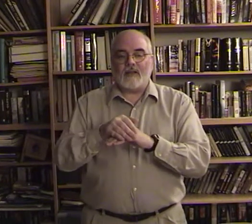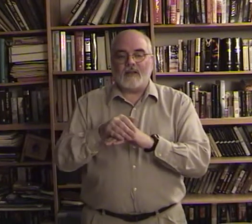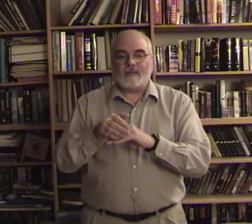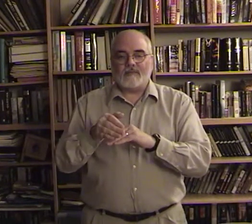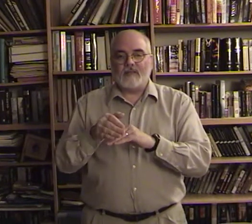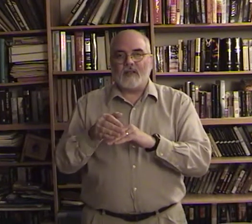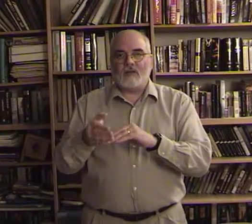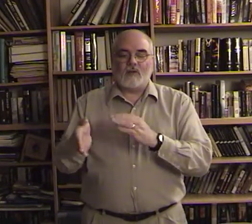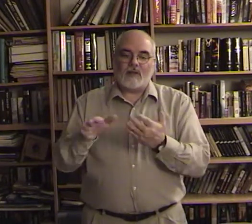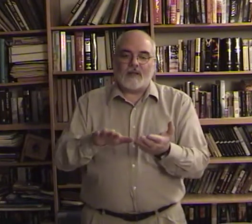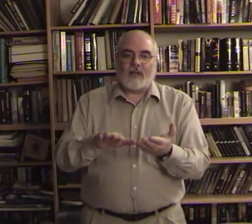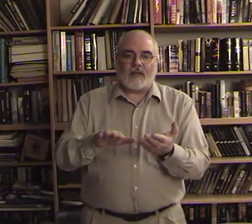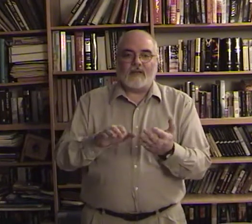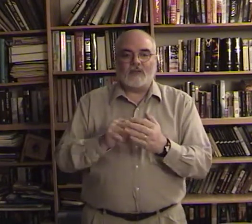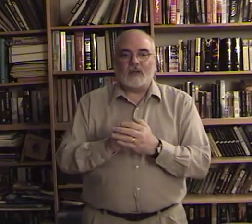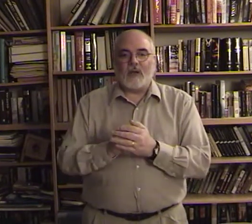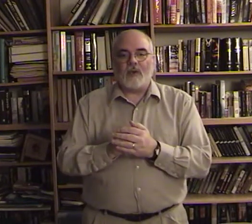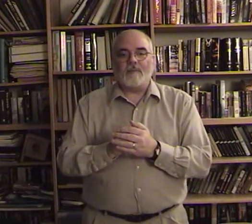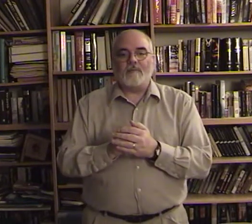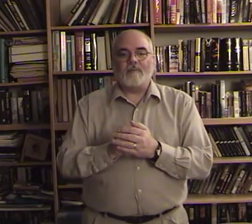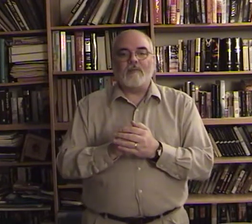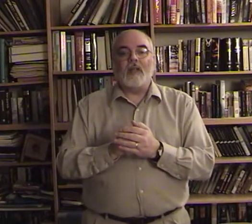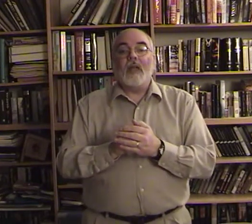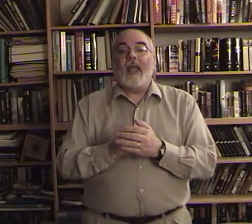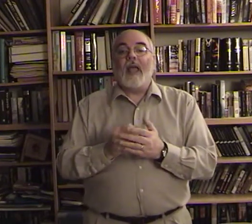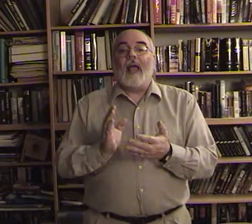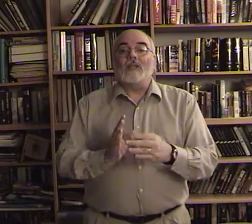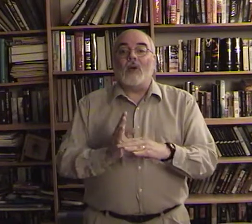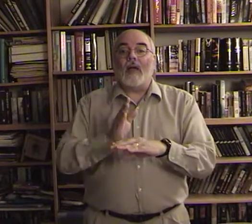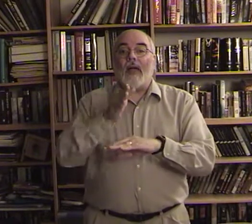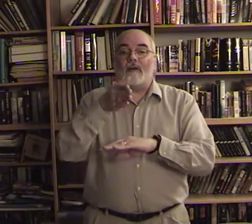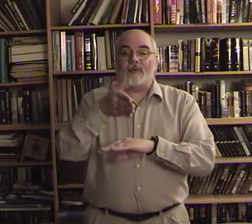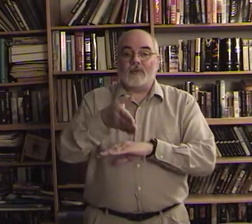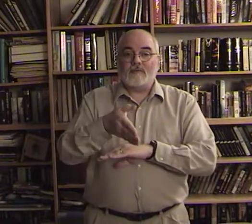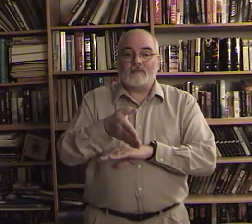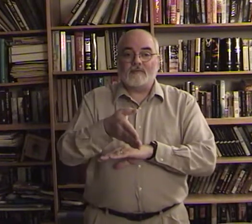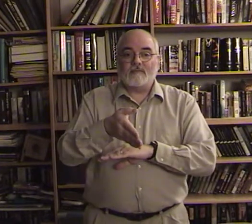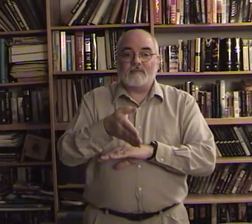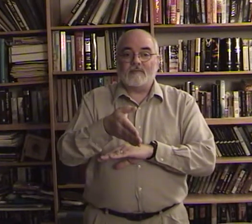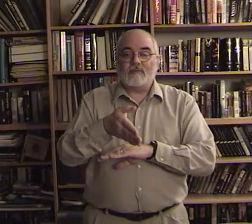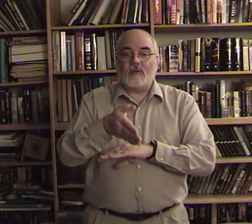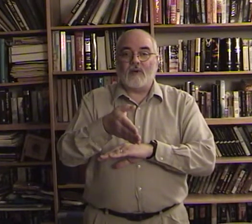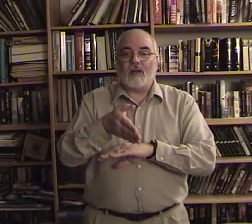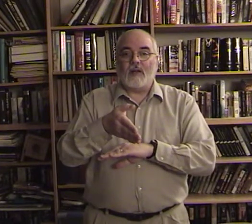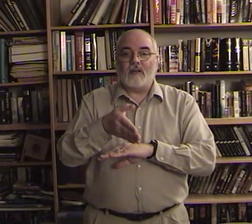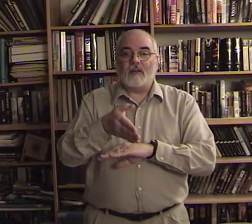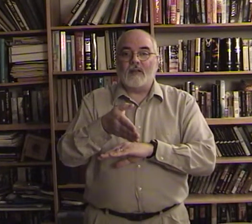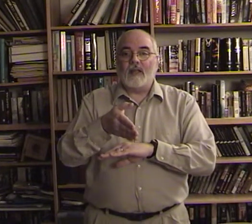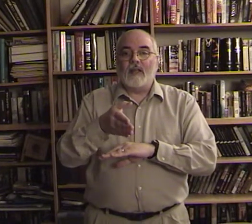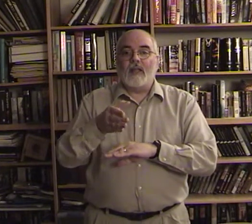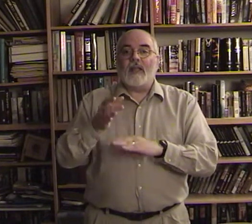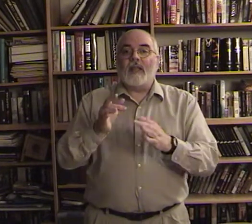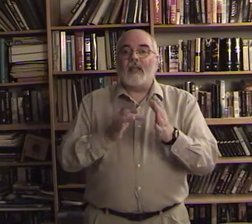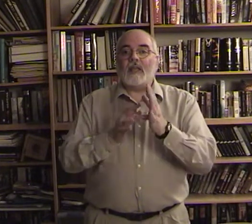after he was he